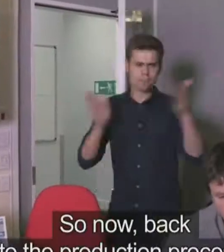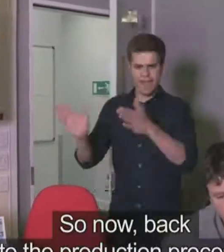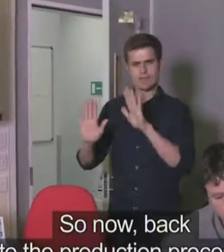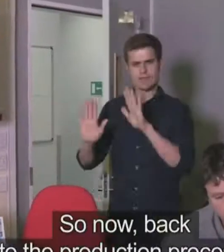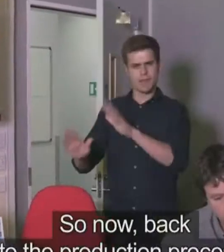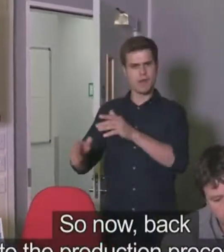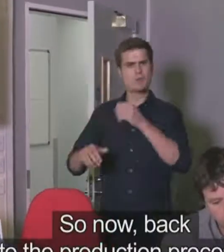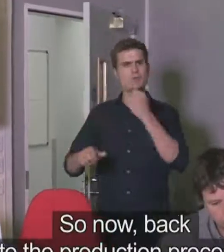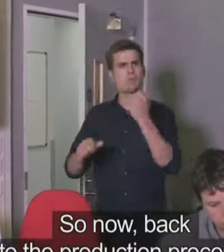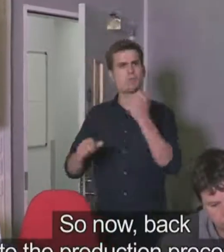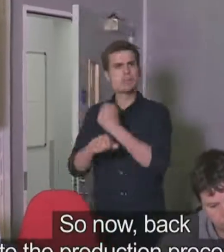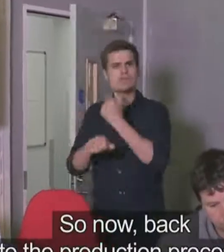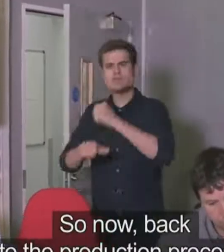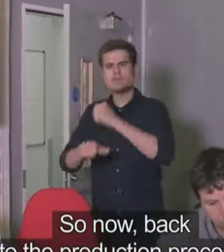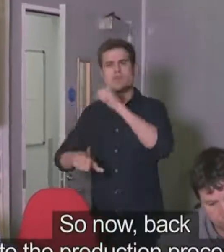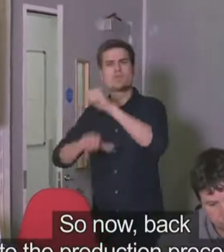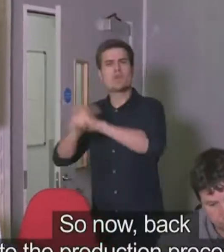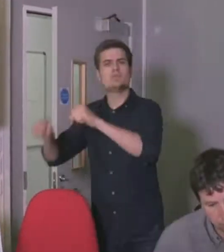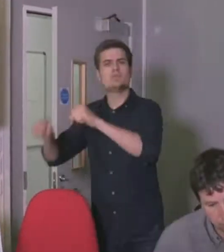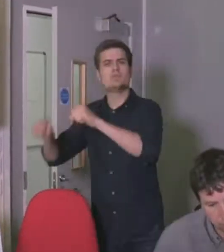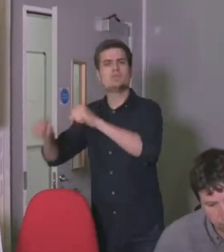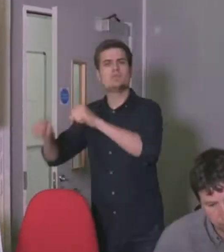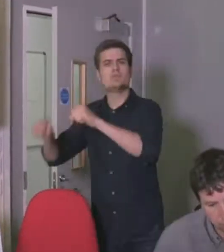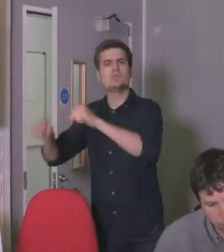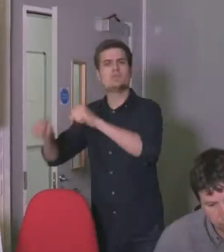So now back to the production process. process. The production process. The production process. Thank